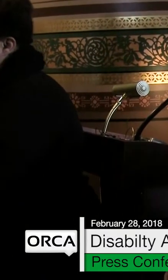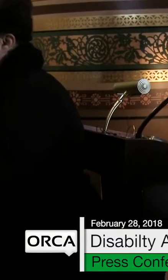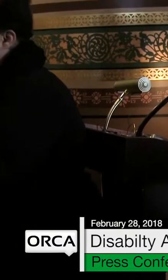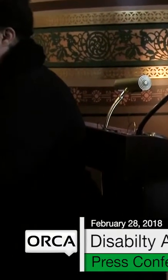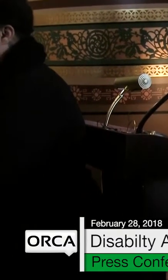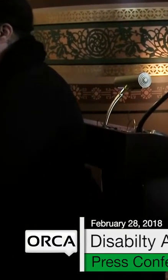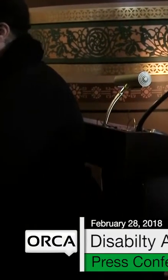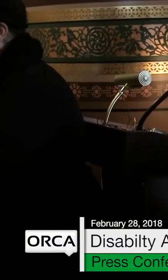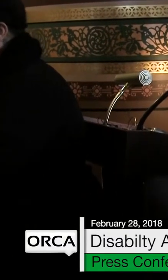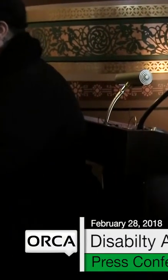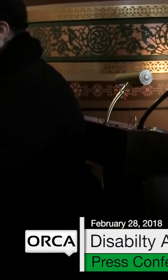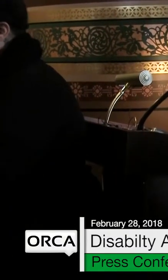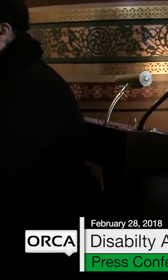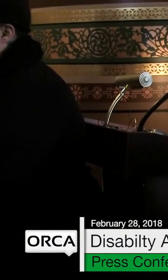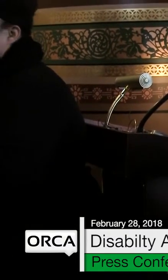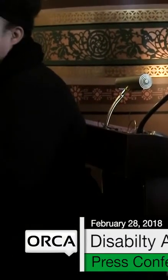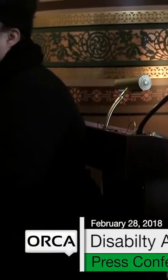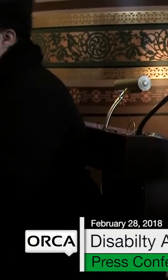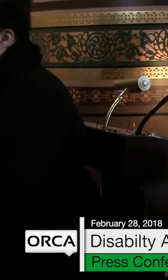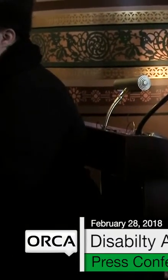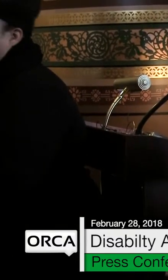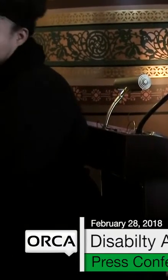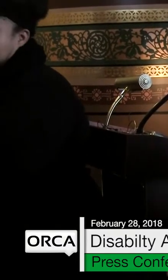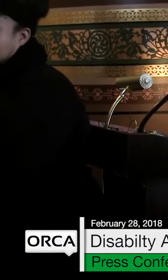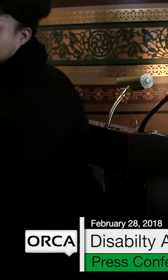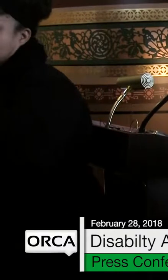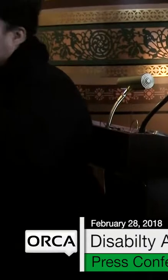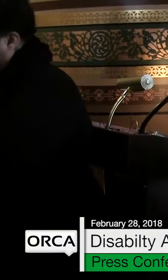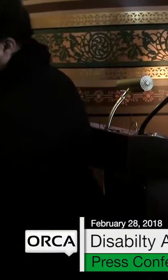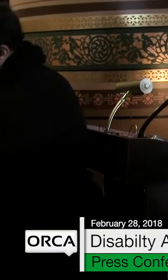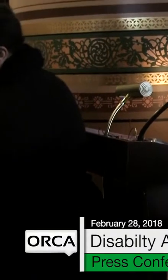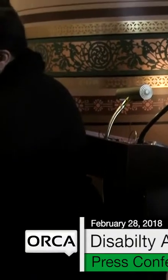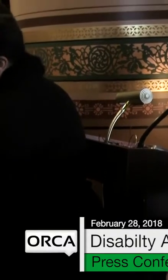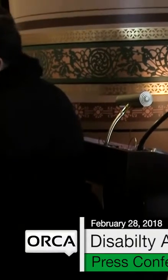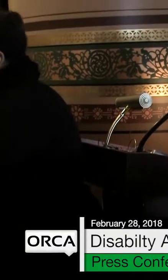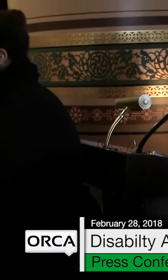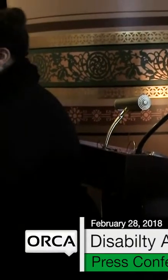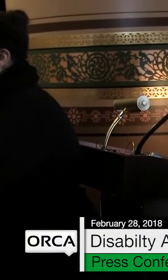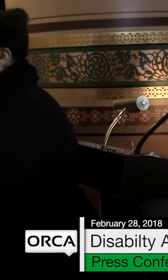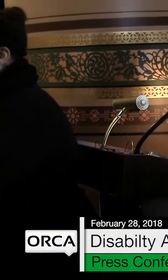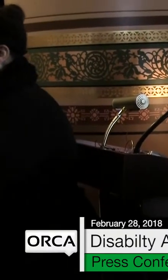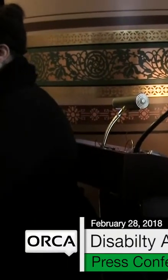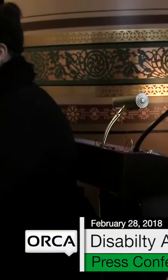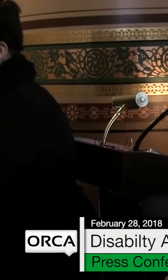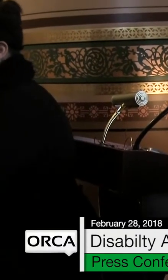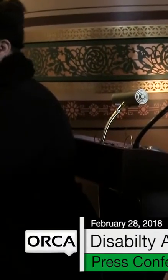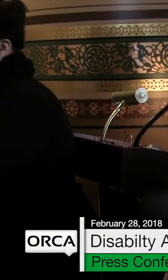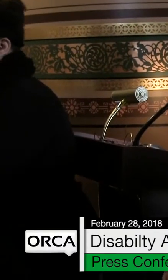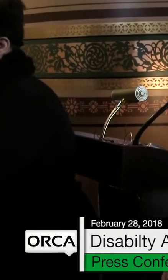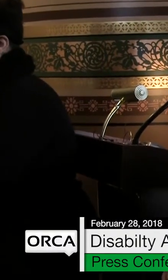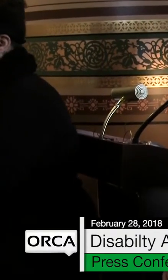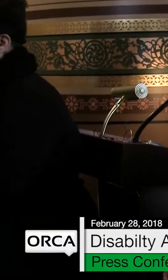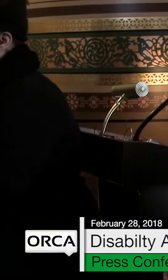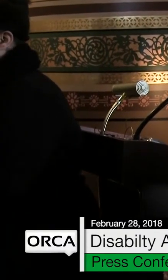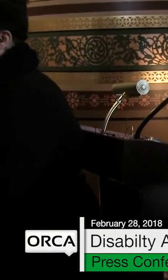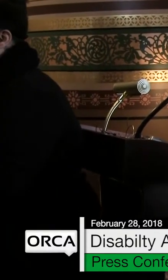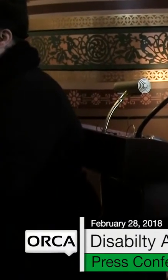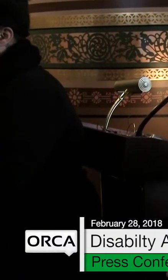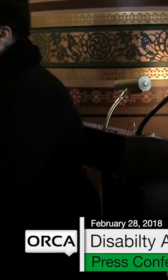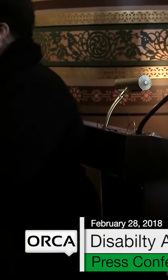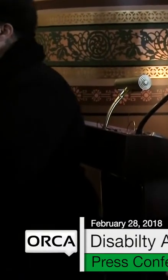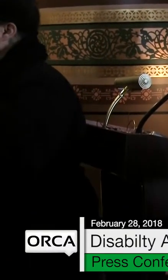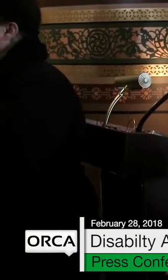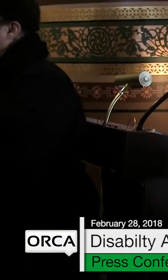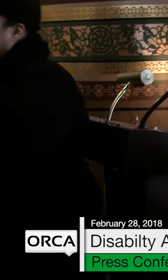people I know on the subject of special education, who has represented many people to get